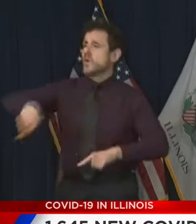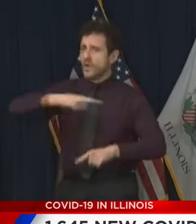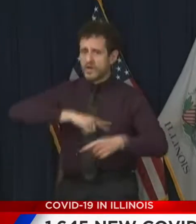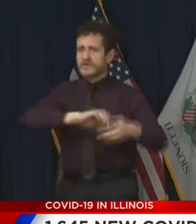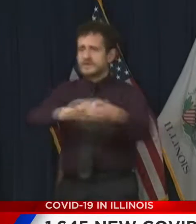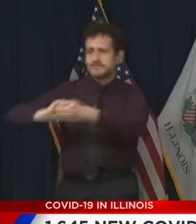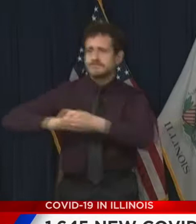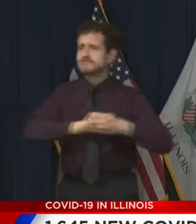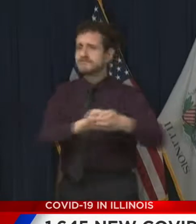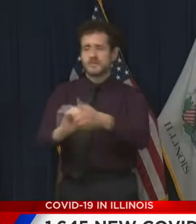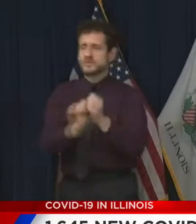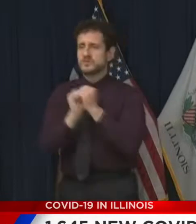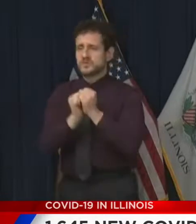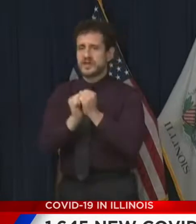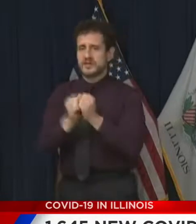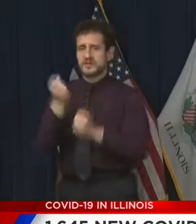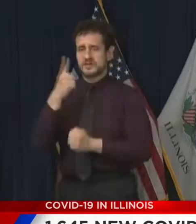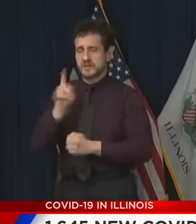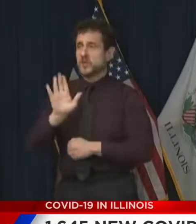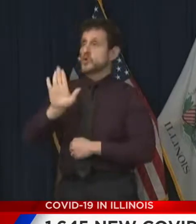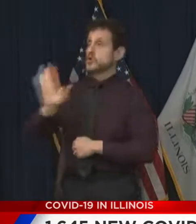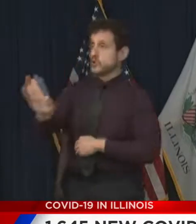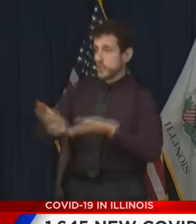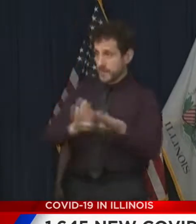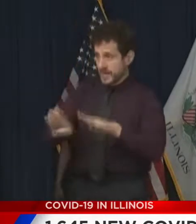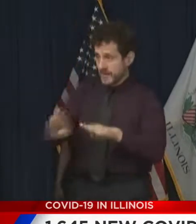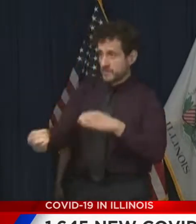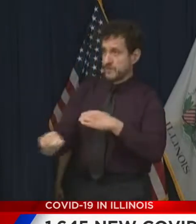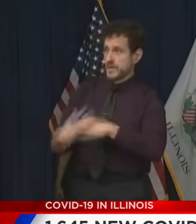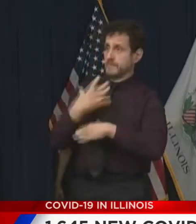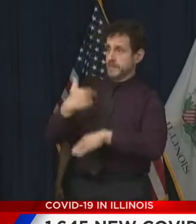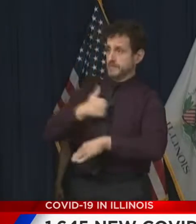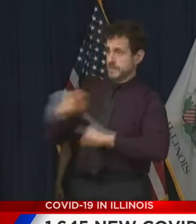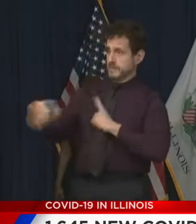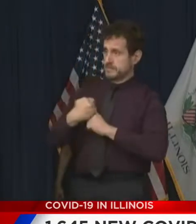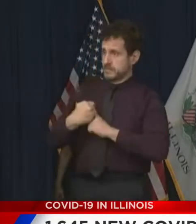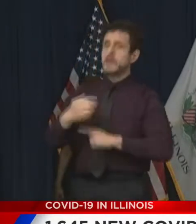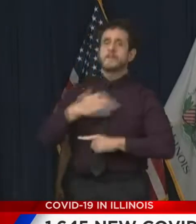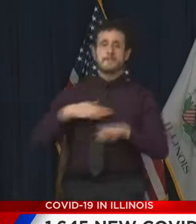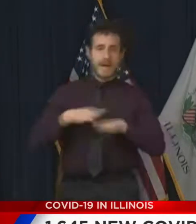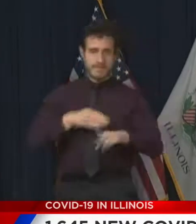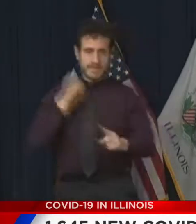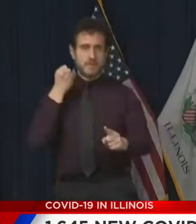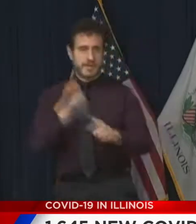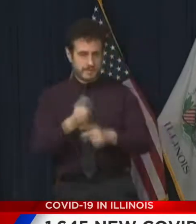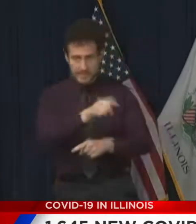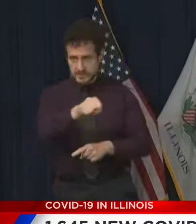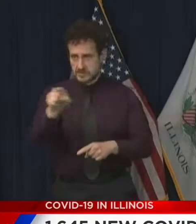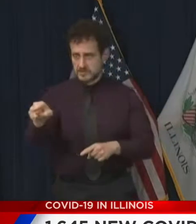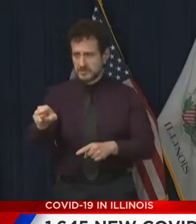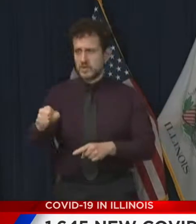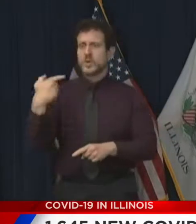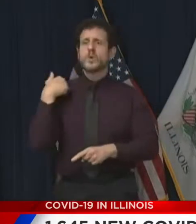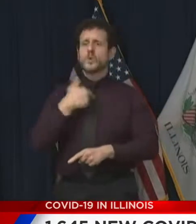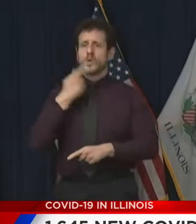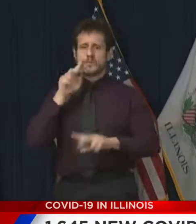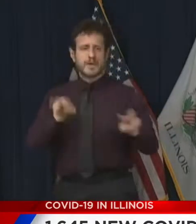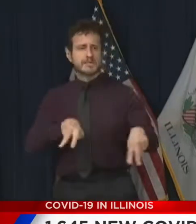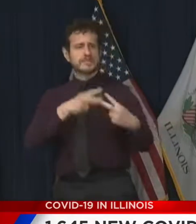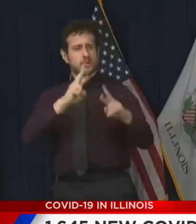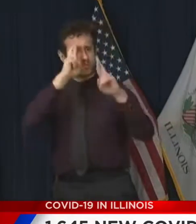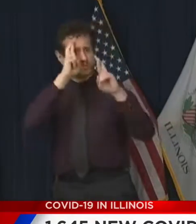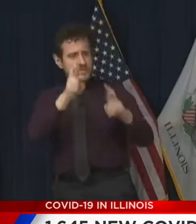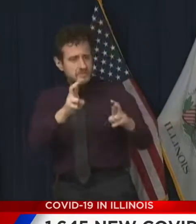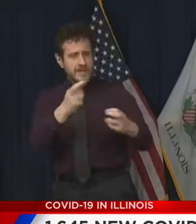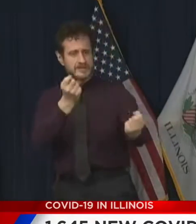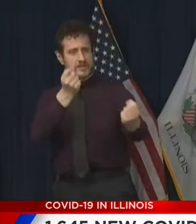like it or not, and your actions impact me and my actions impact you. So we need to be decent and understanding and respectful of each